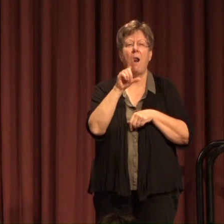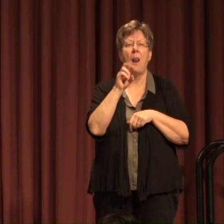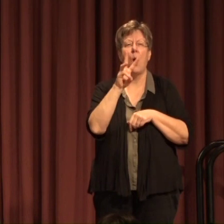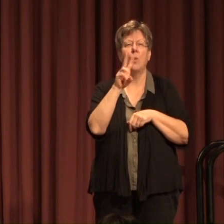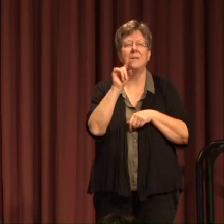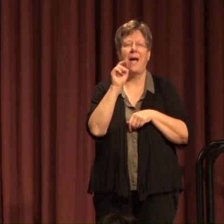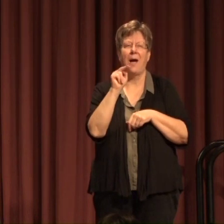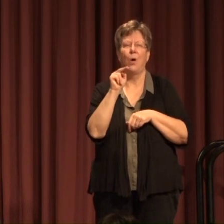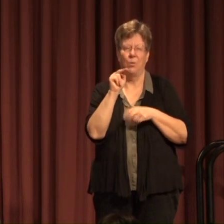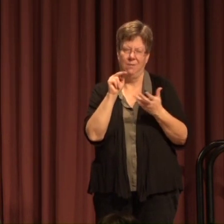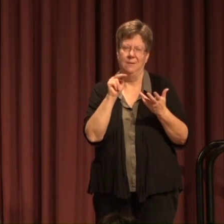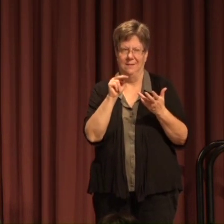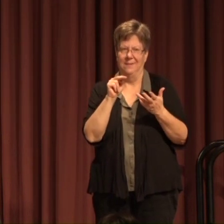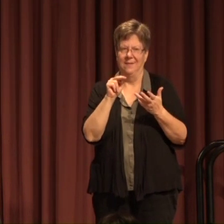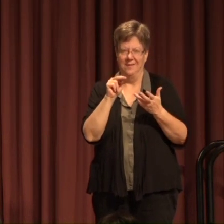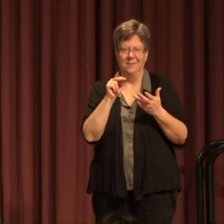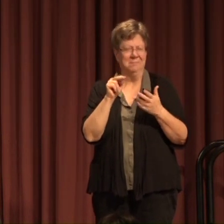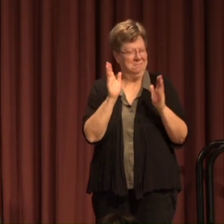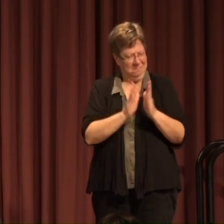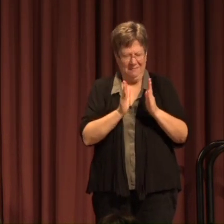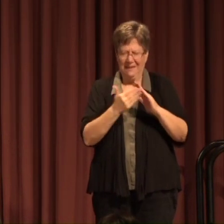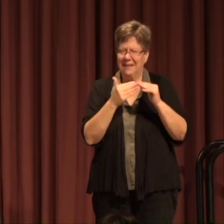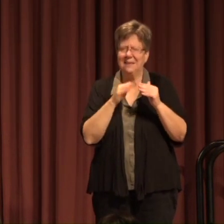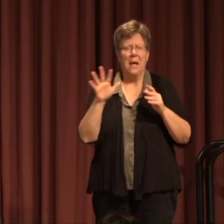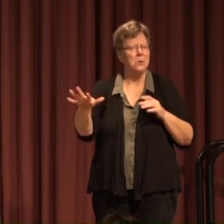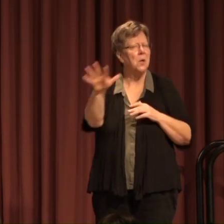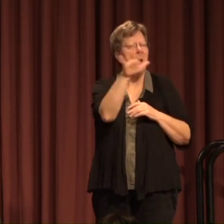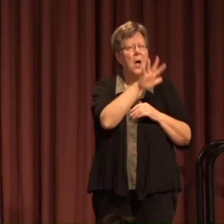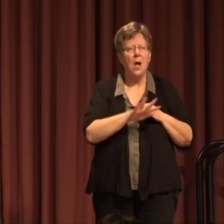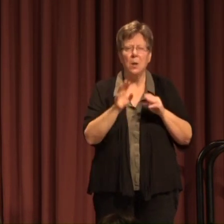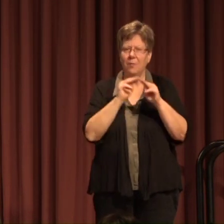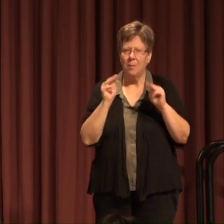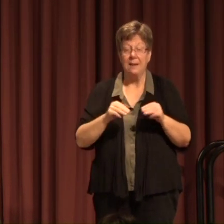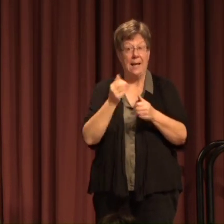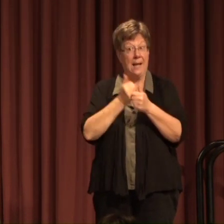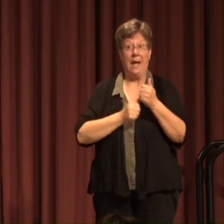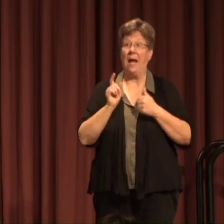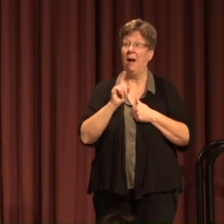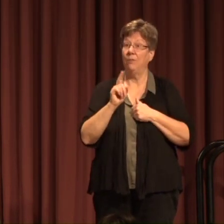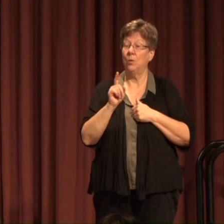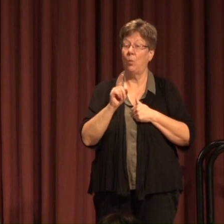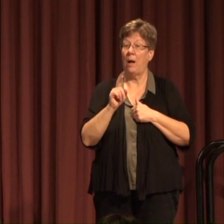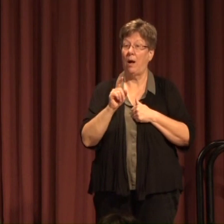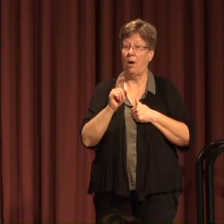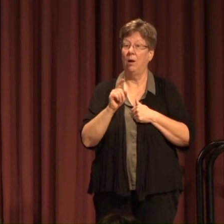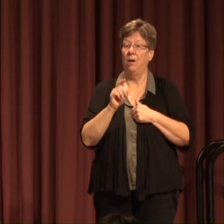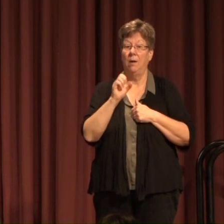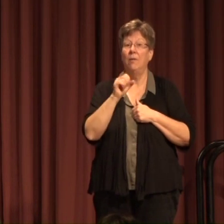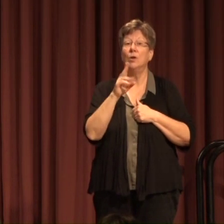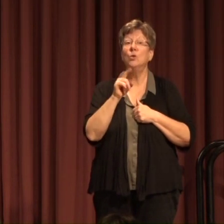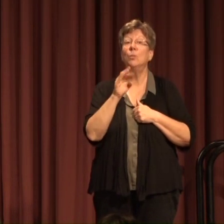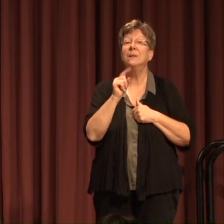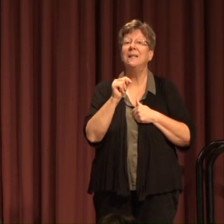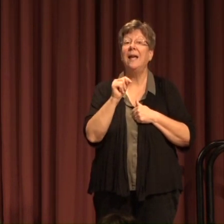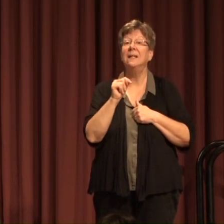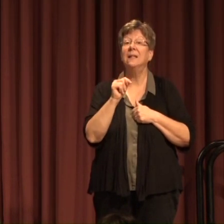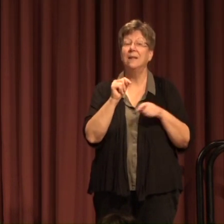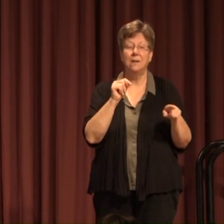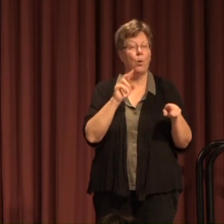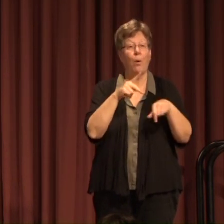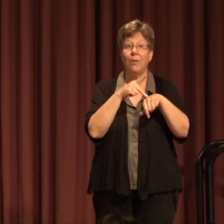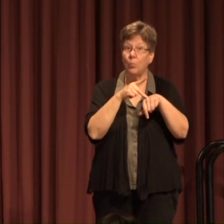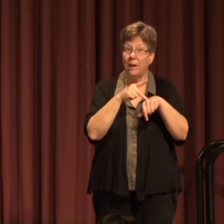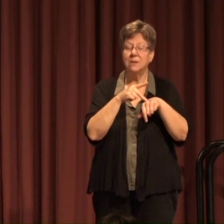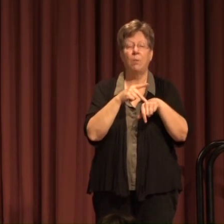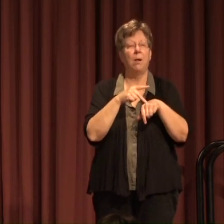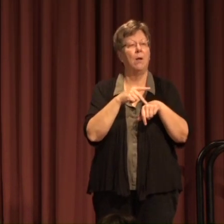you Those who know him But Little towns all over the place And everywhere The superintendent Because it was still August Or the principal